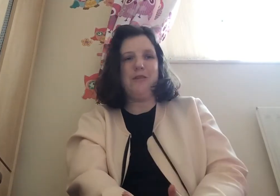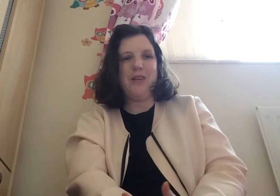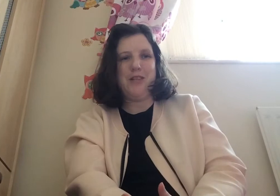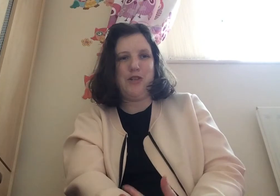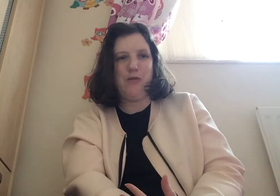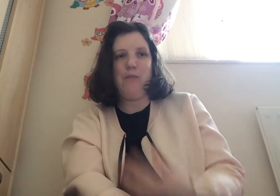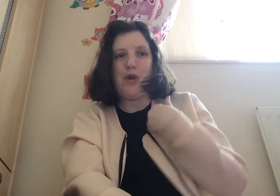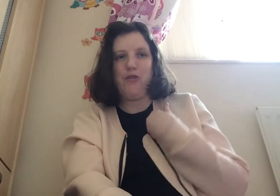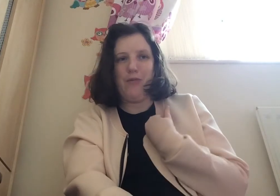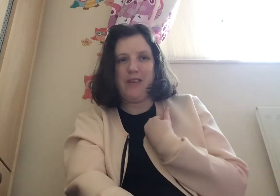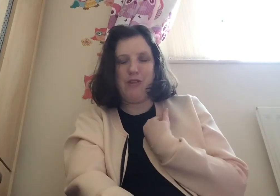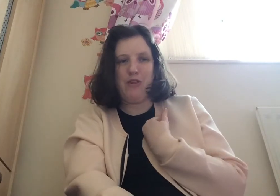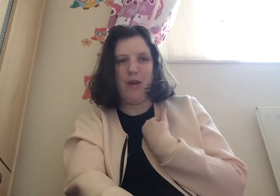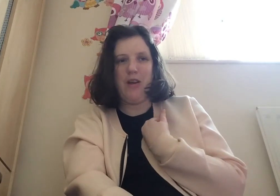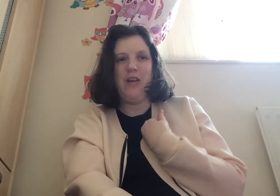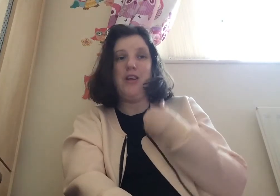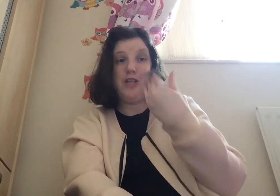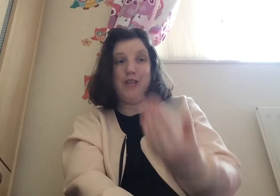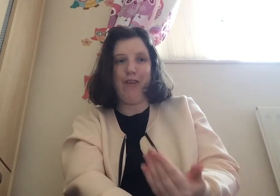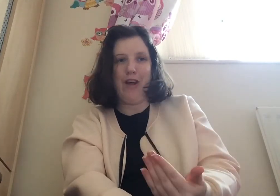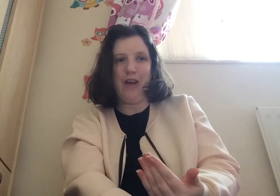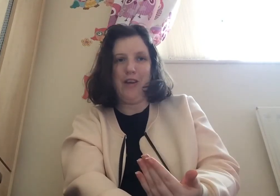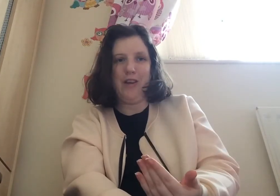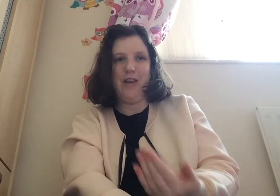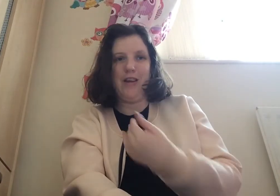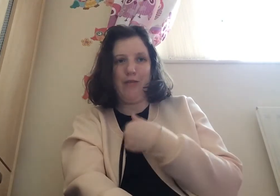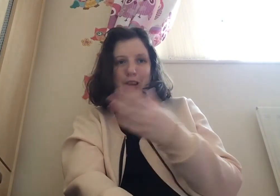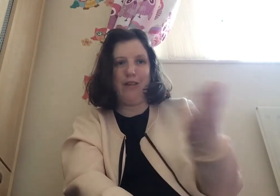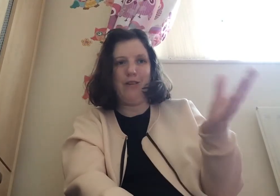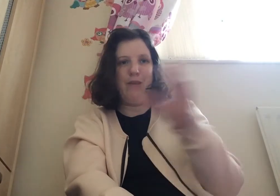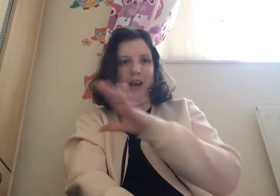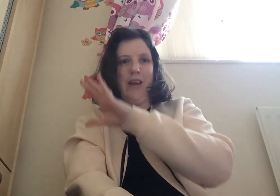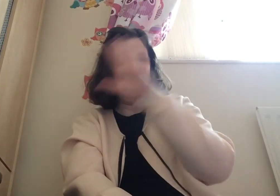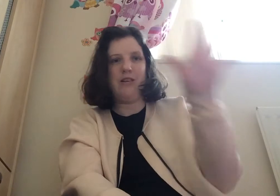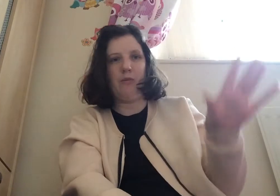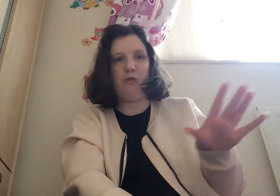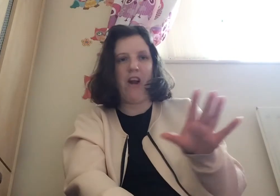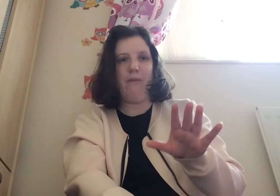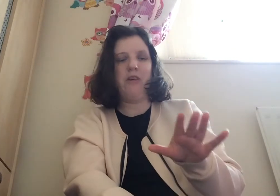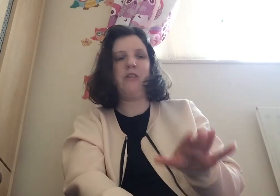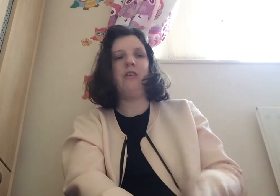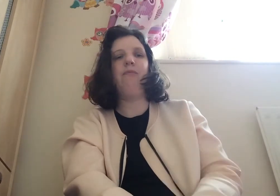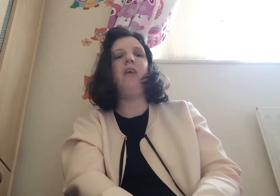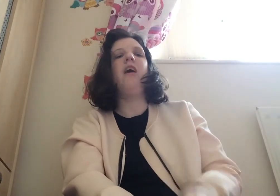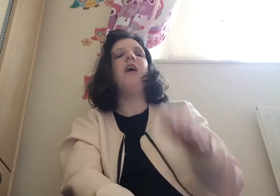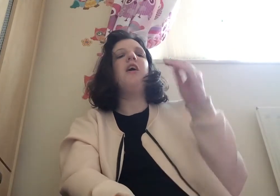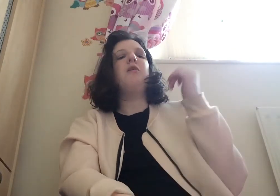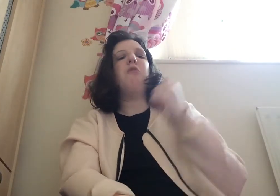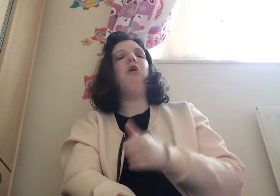a message to her personal message to her just for her as well as my subscribers but